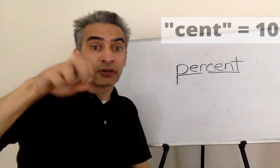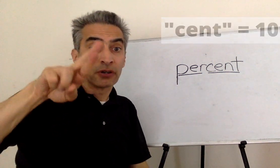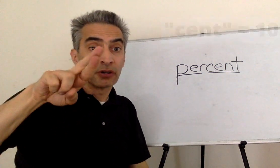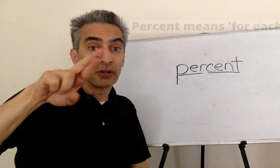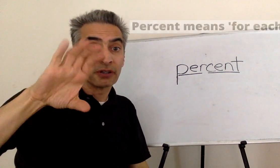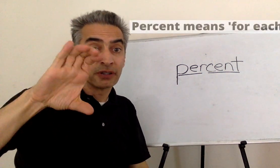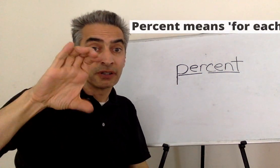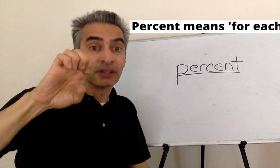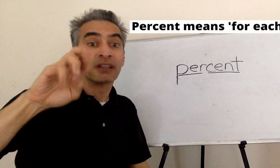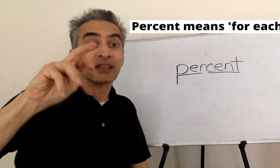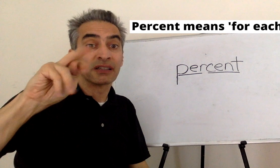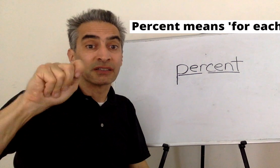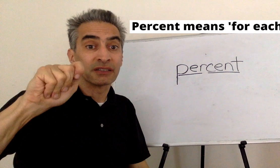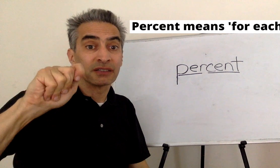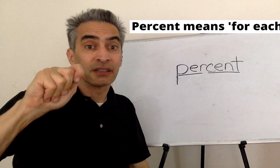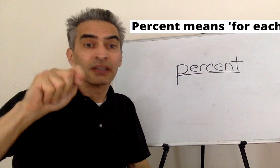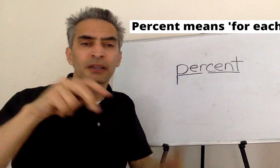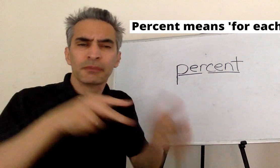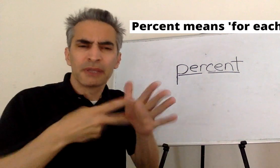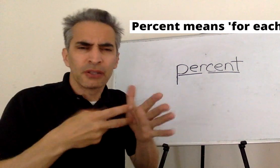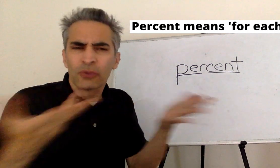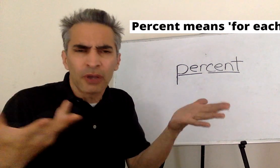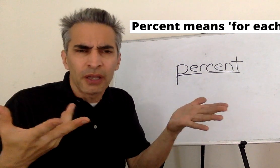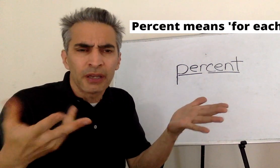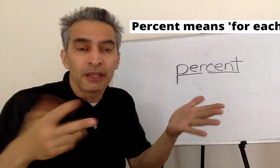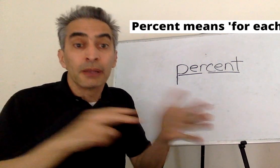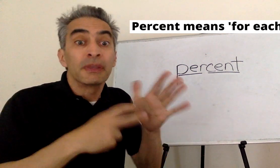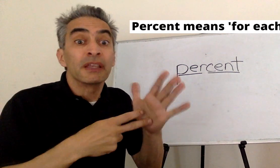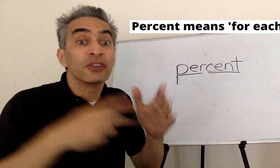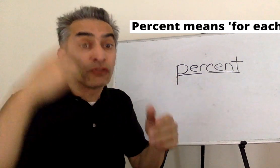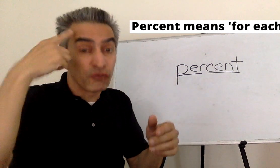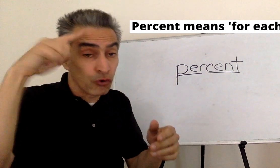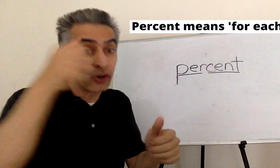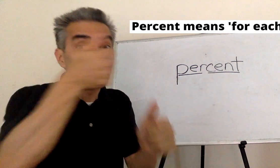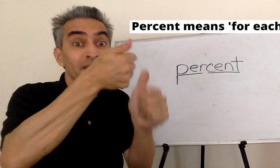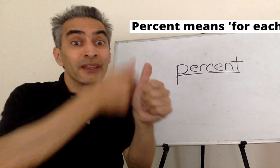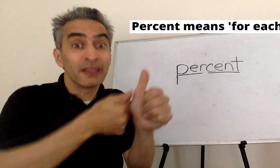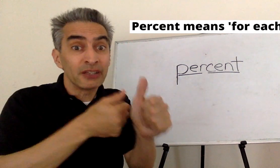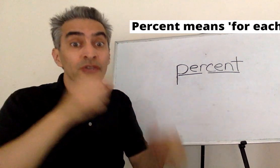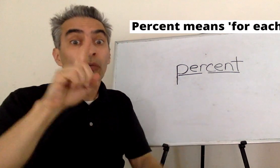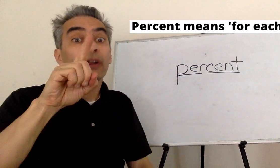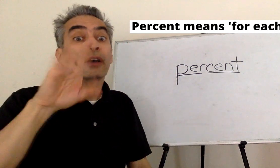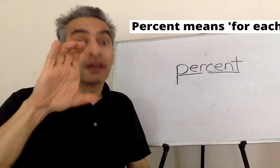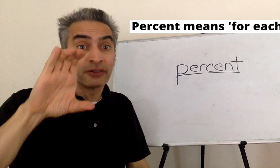Percent means for each 100.